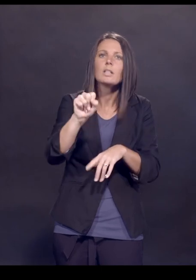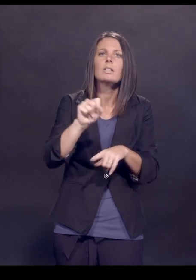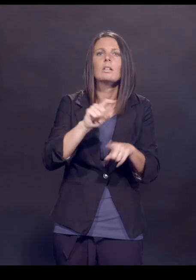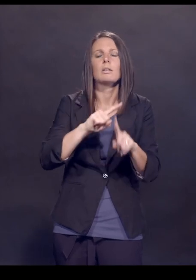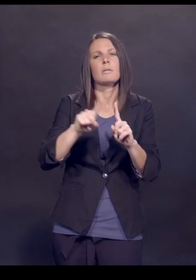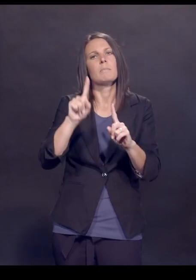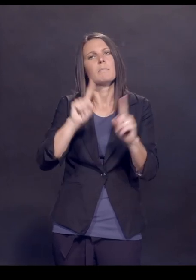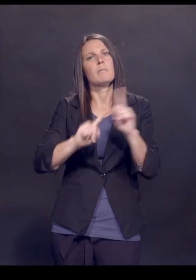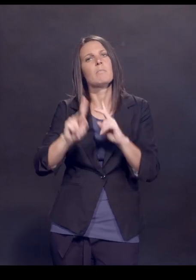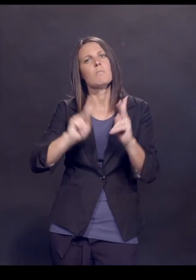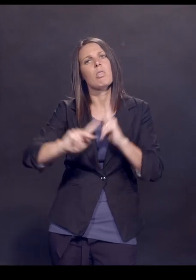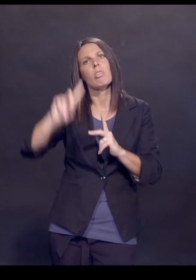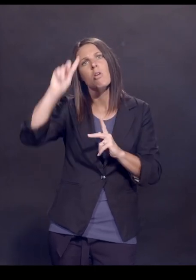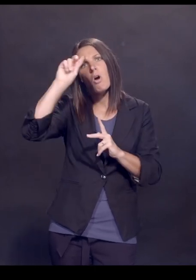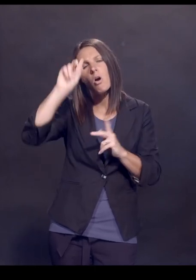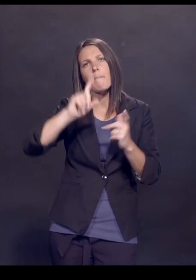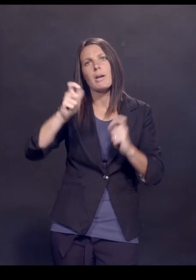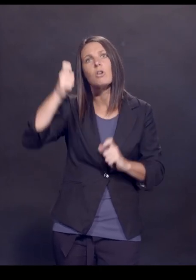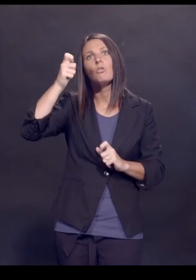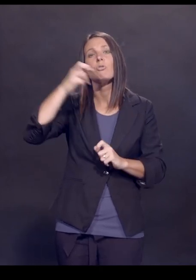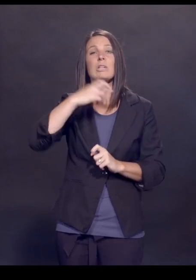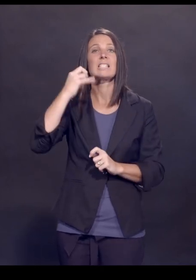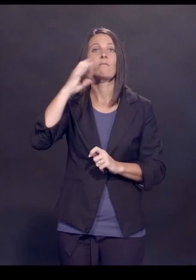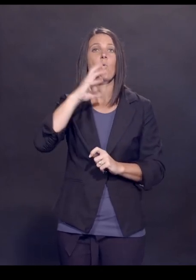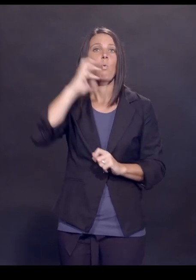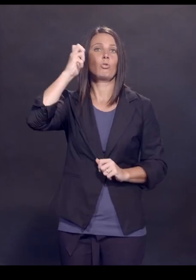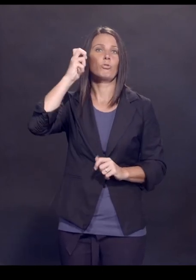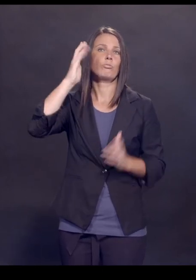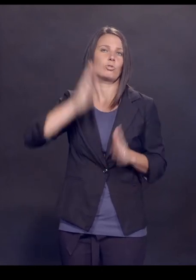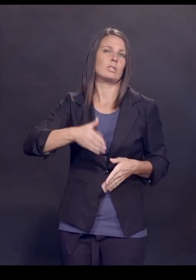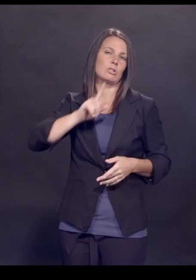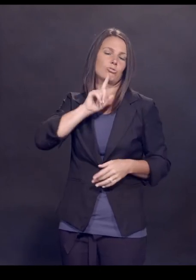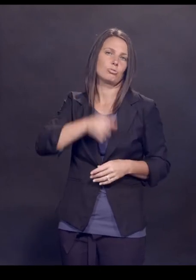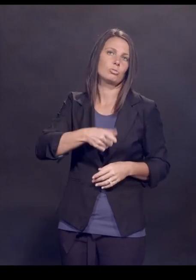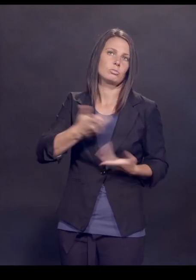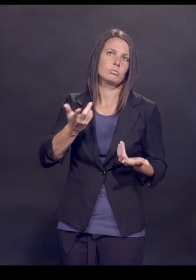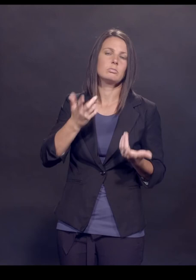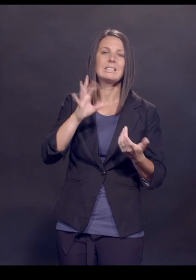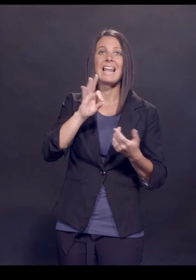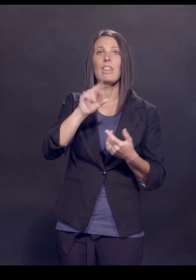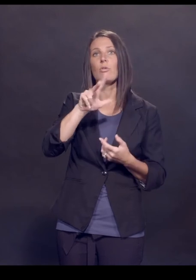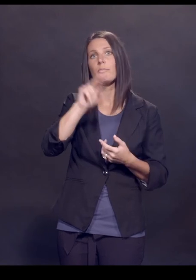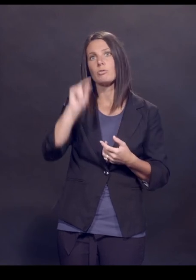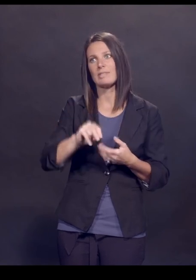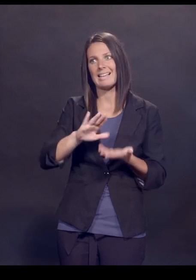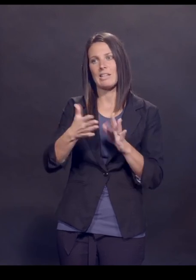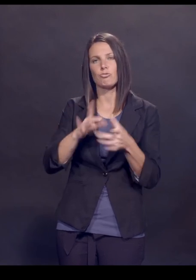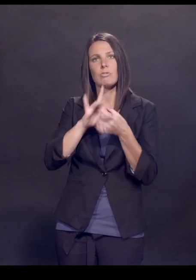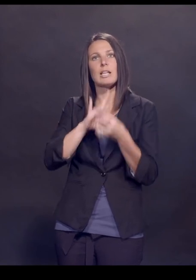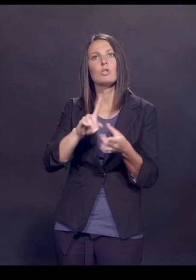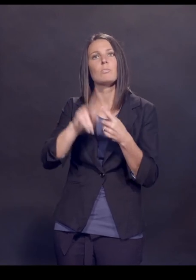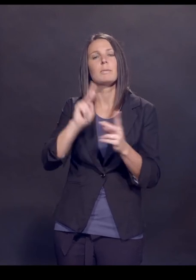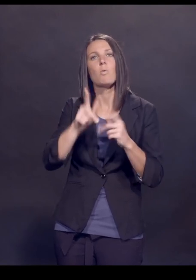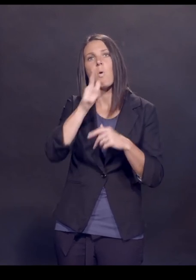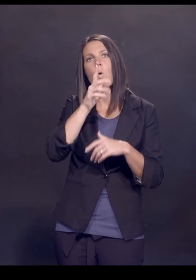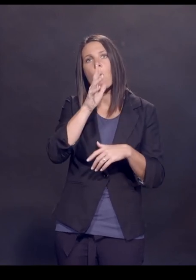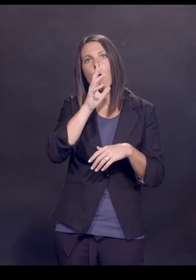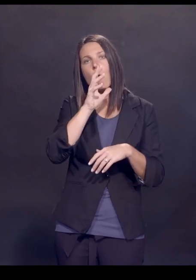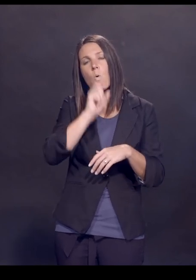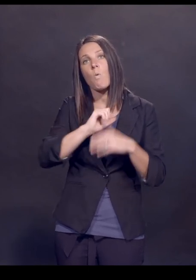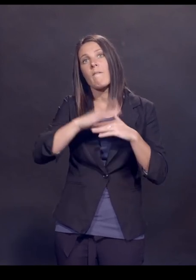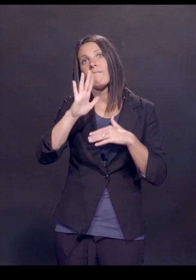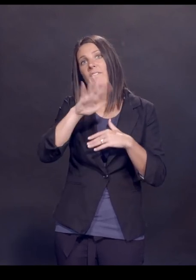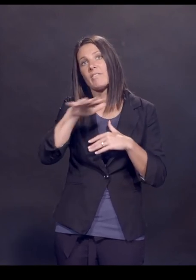mantra, which was correct, was that you are at greater risk if you're an older person. And that's true. mean, roughly 93% of the deaths were in people who were over 55,